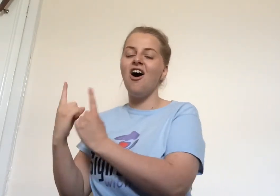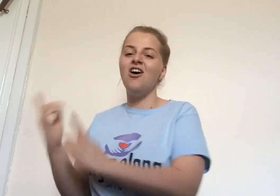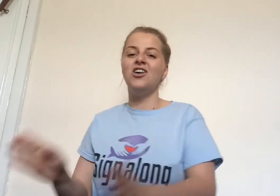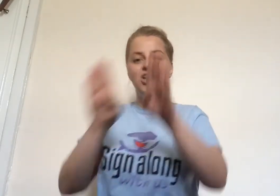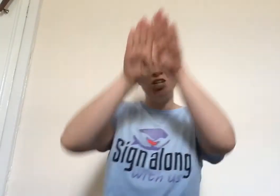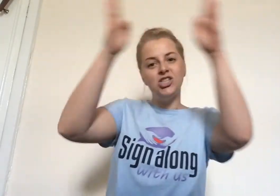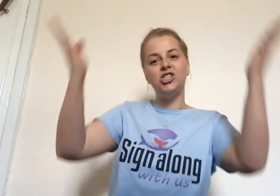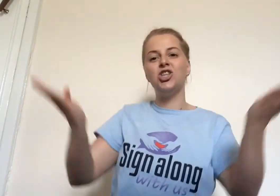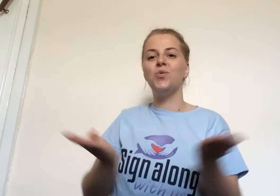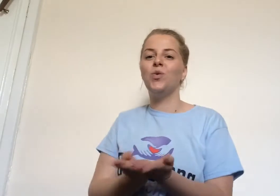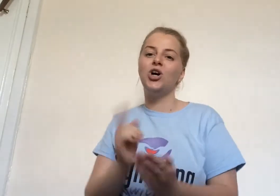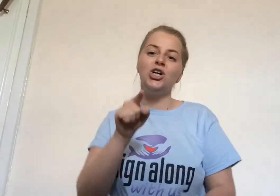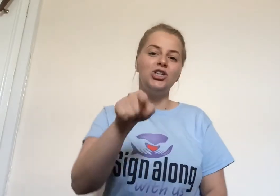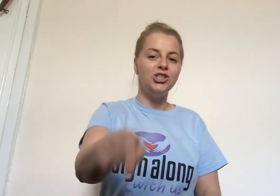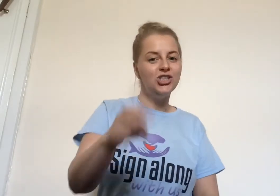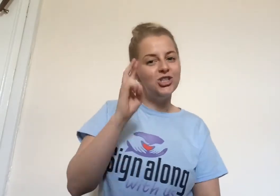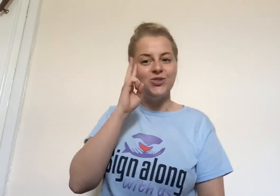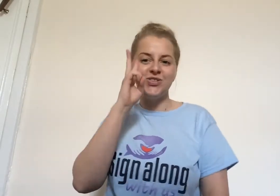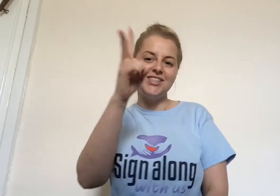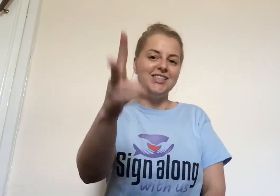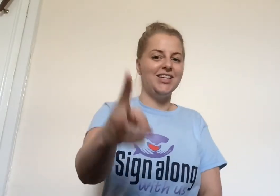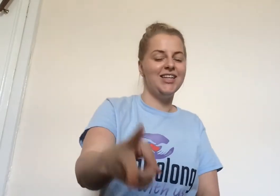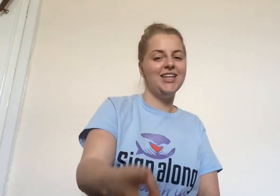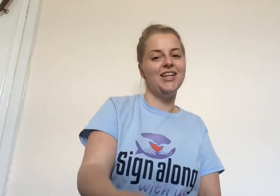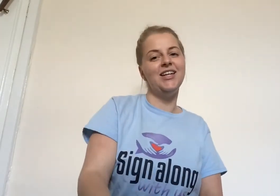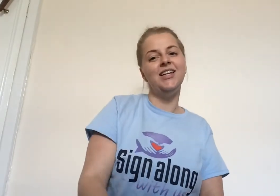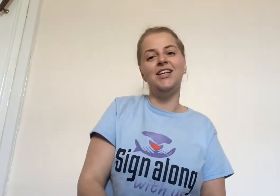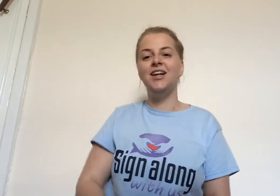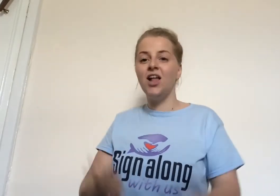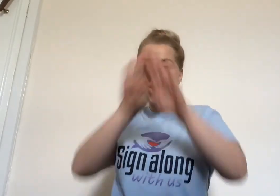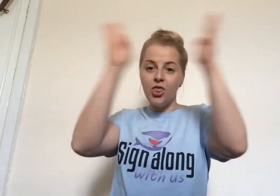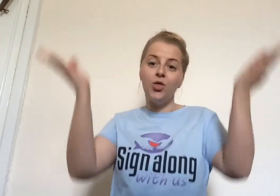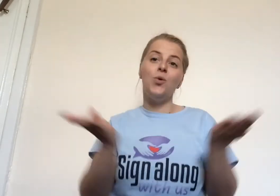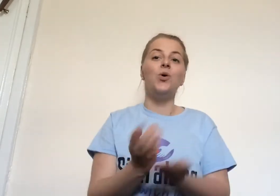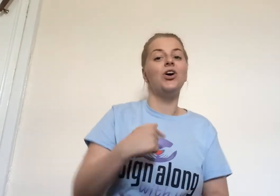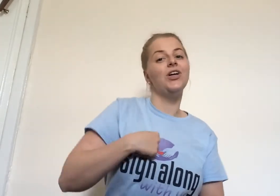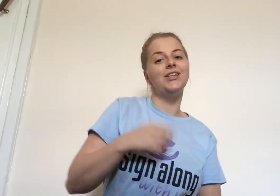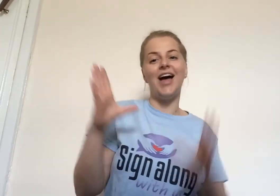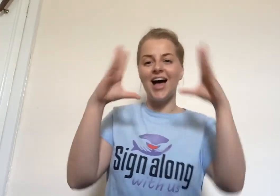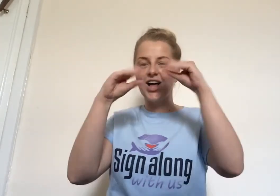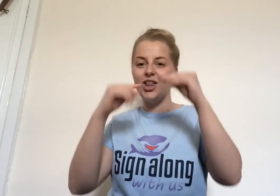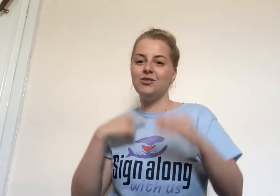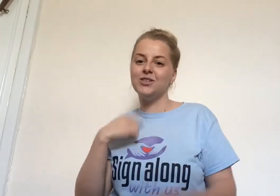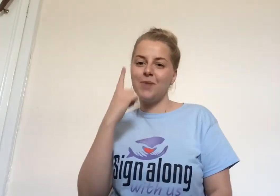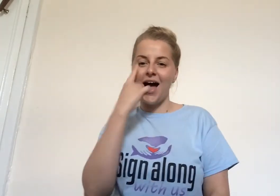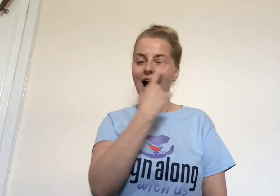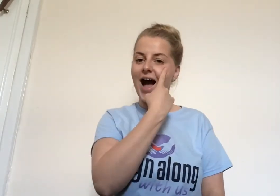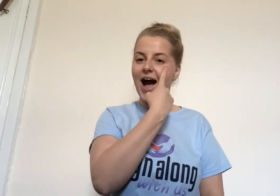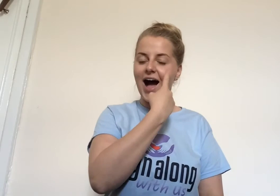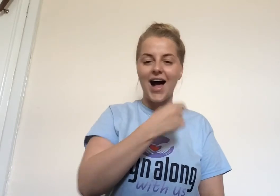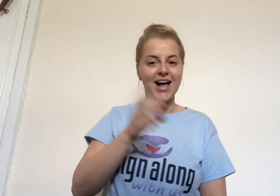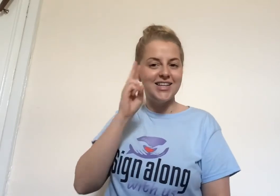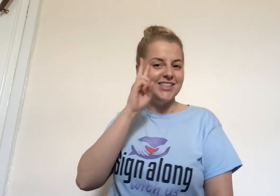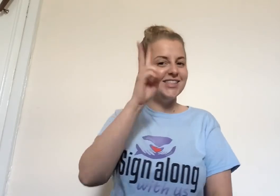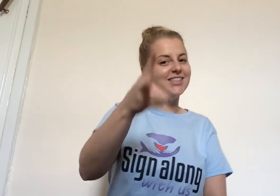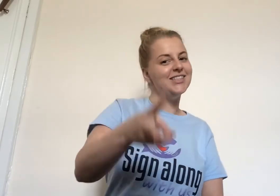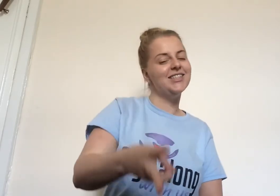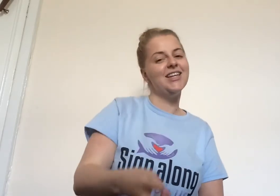To the world you see To the world I close my eyes to